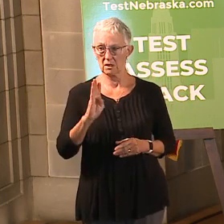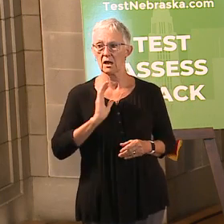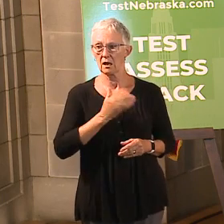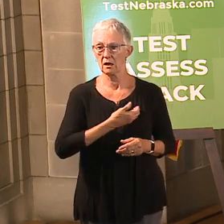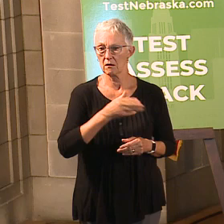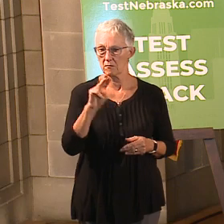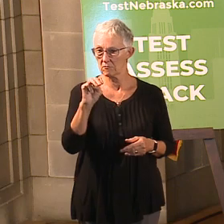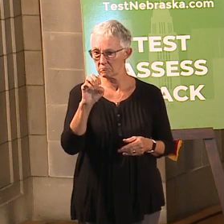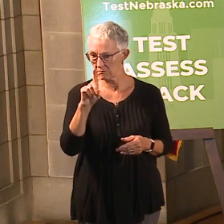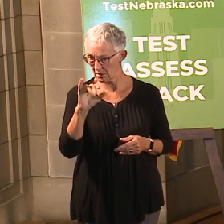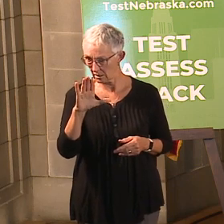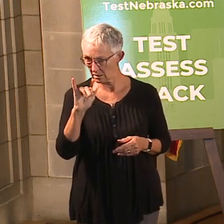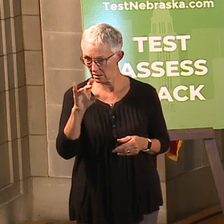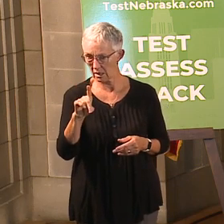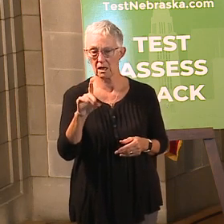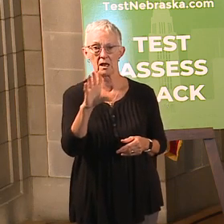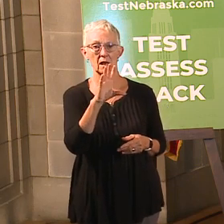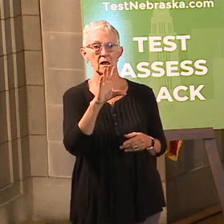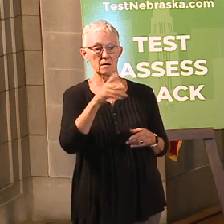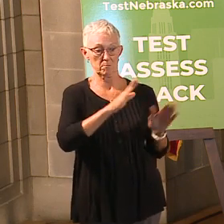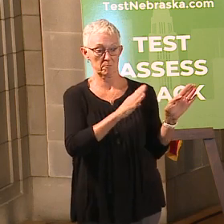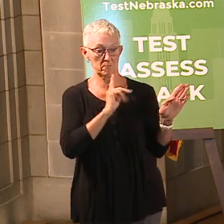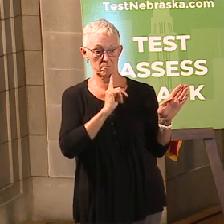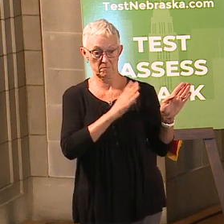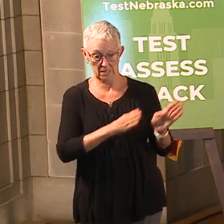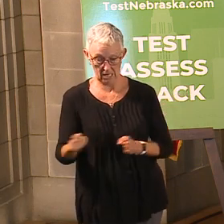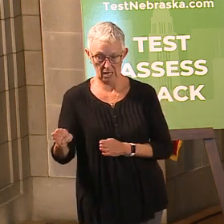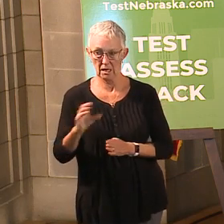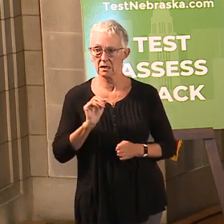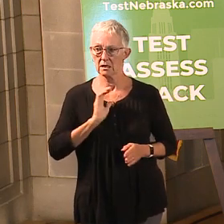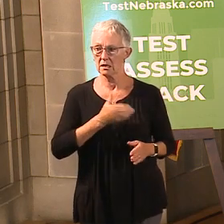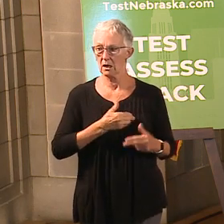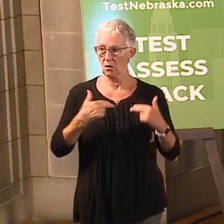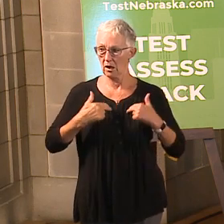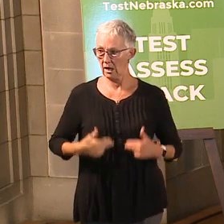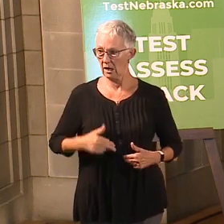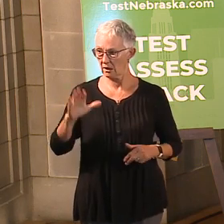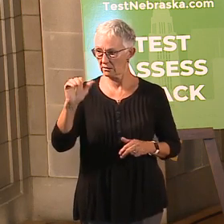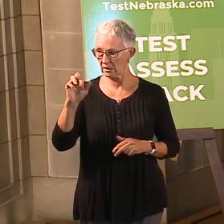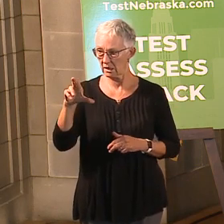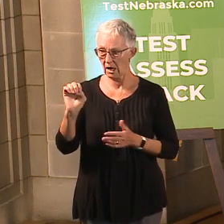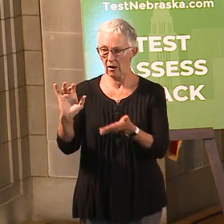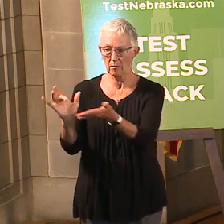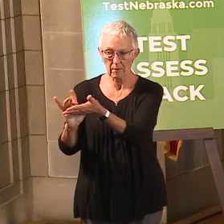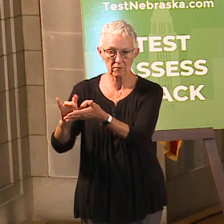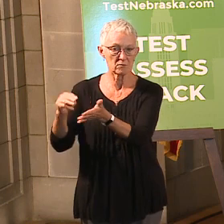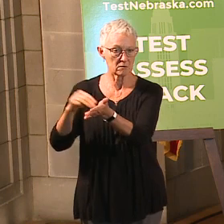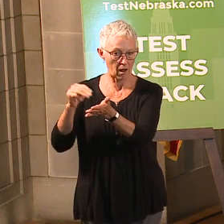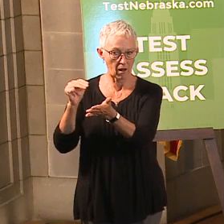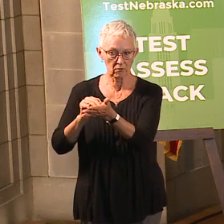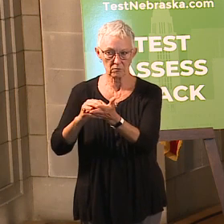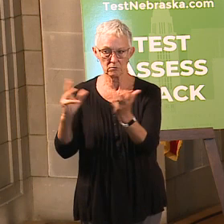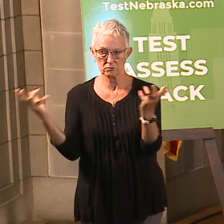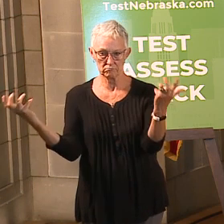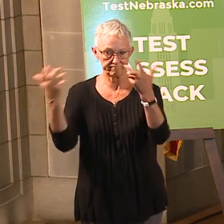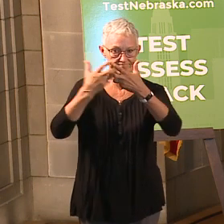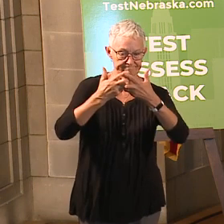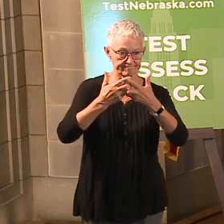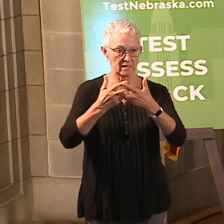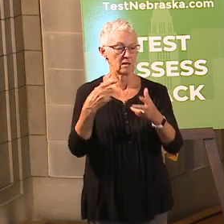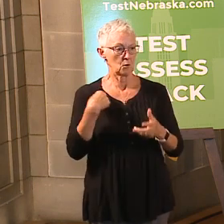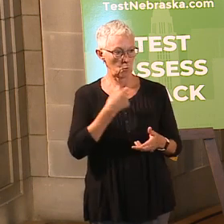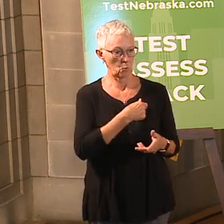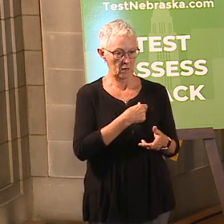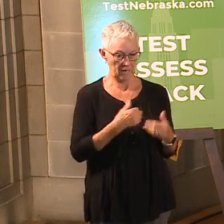Division of Medicaid and Long-Term Care, our health care provider partners, and our legislative leaders come together to make strategic decisions in fiscal